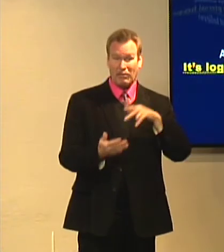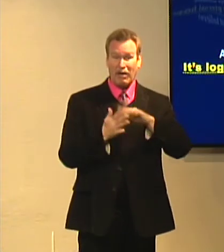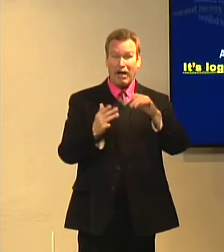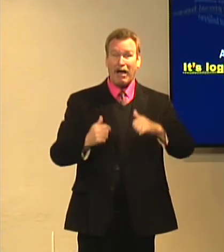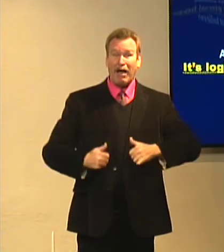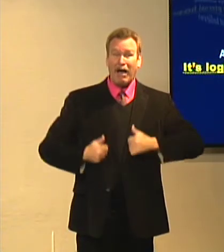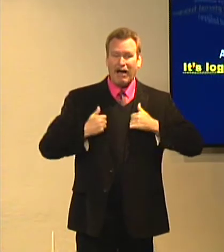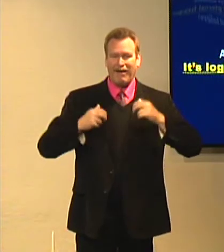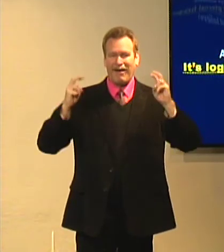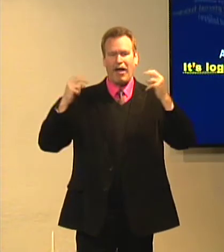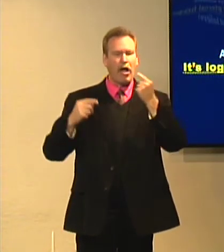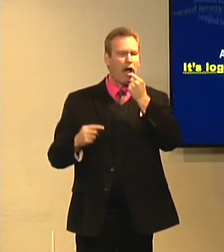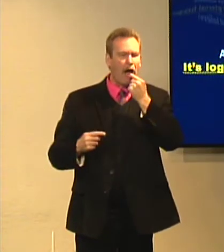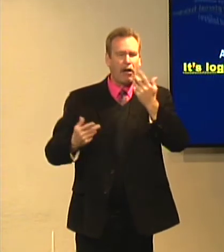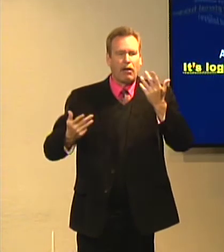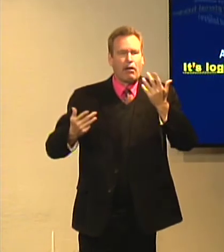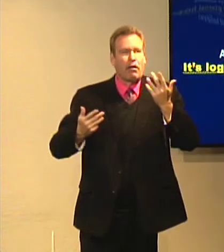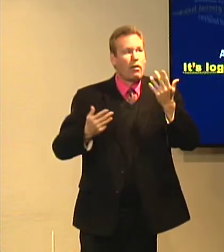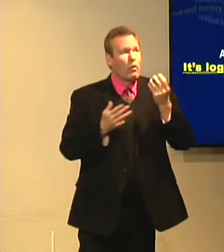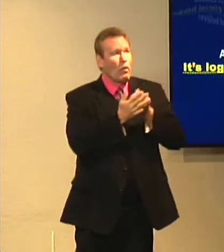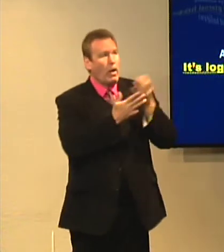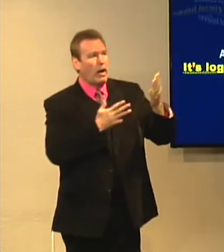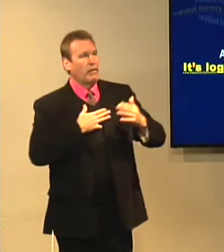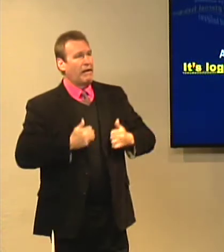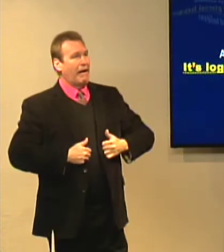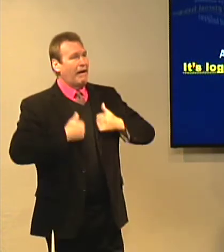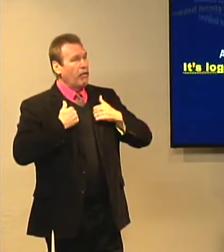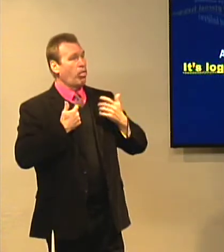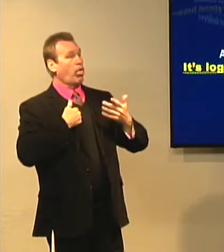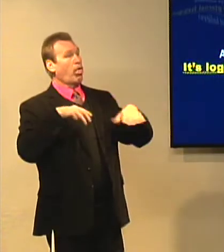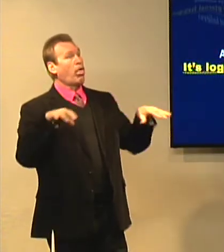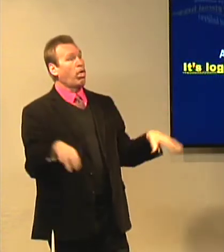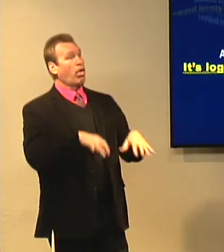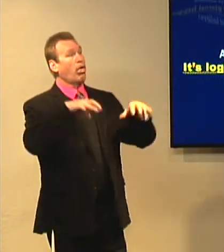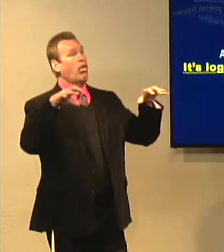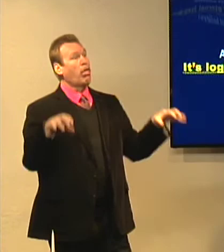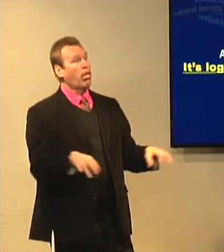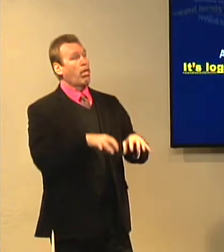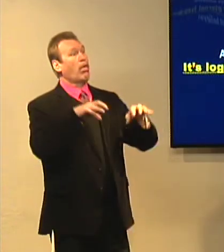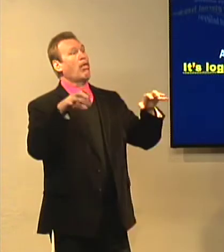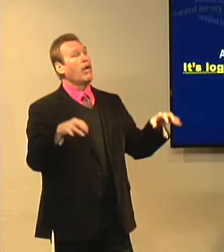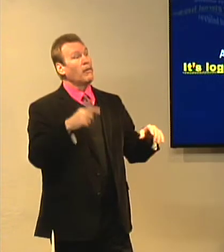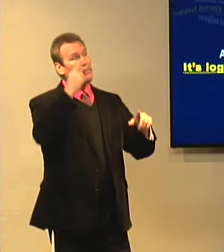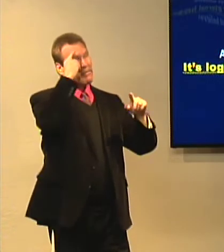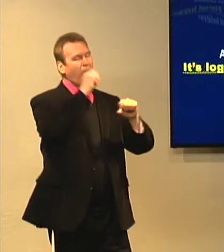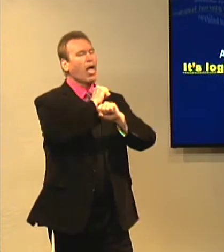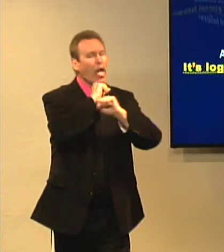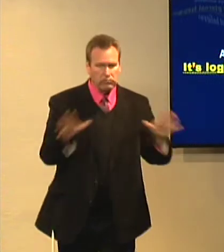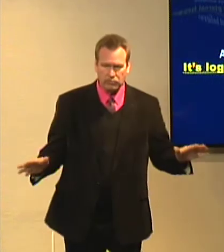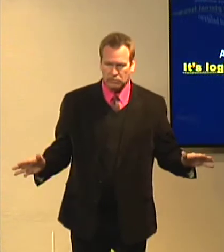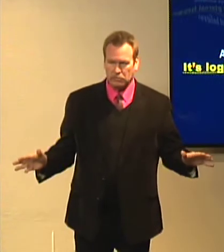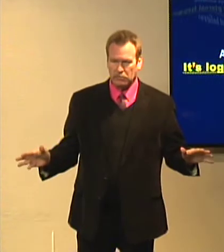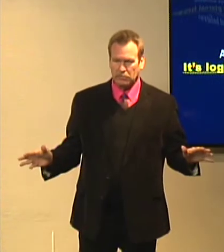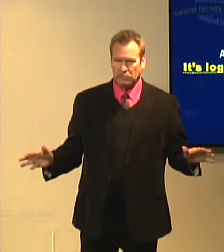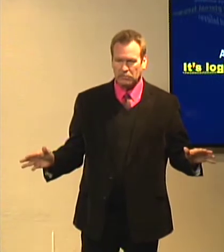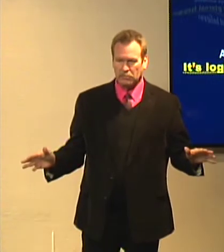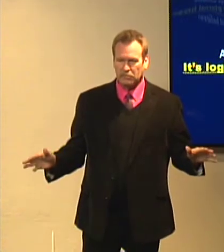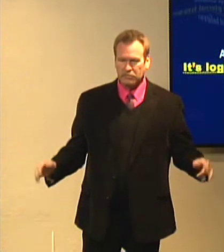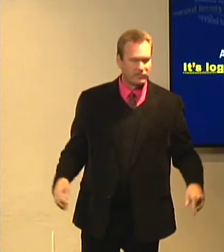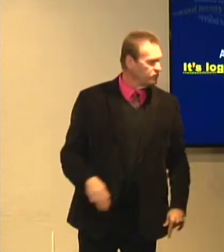resurrection of their own. some people say, no, no, we're living like God. Believe or